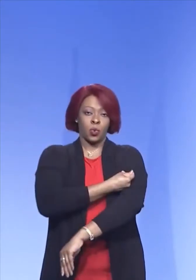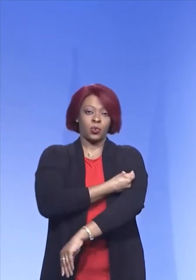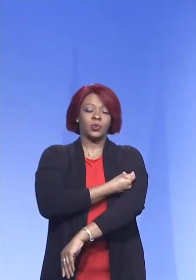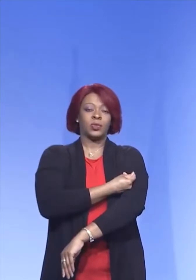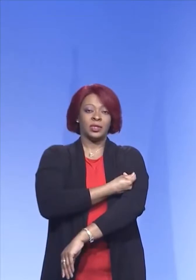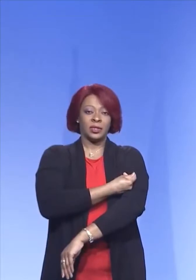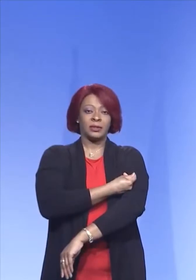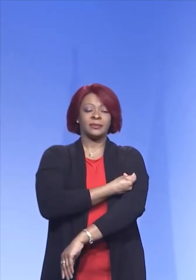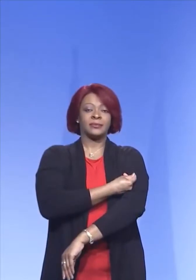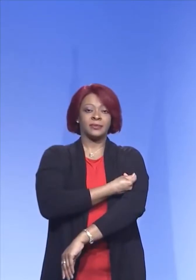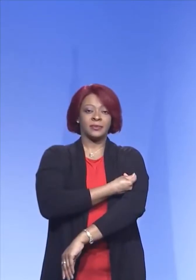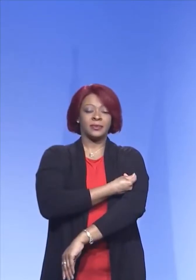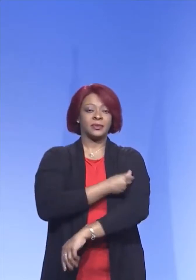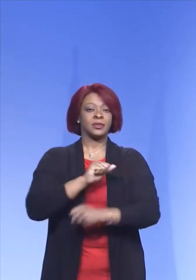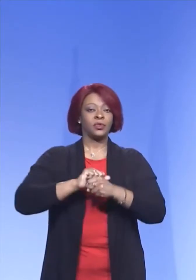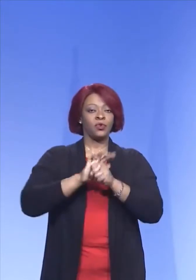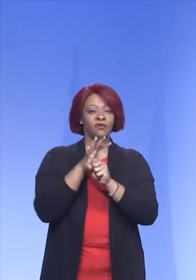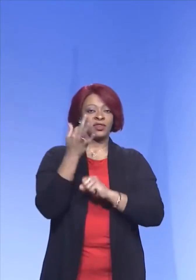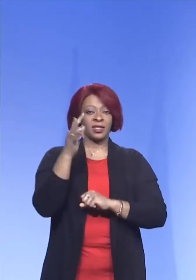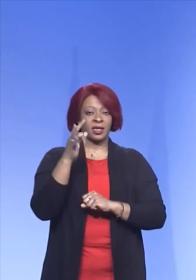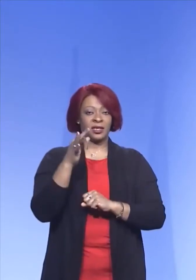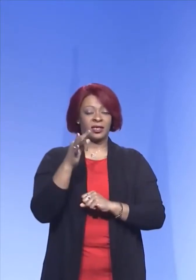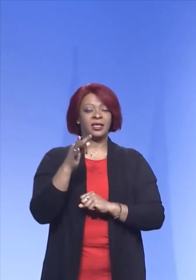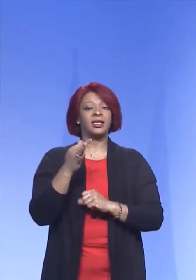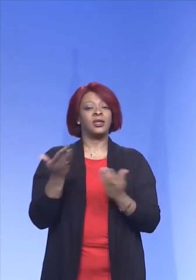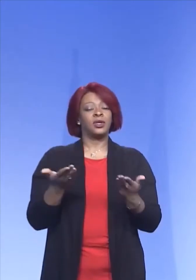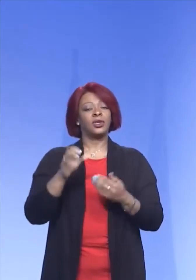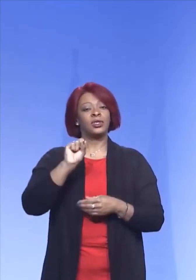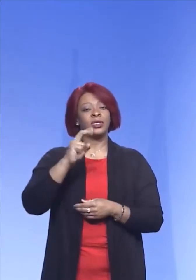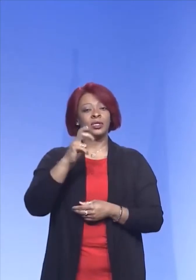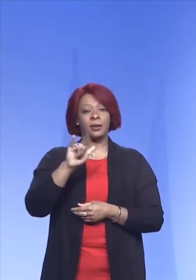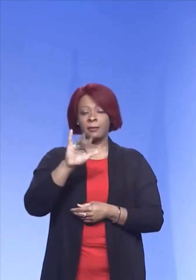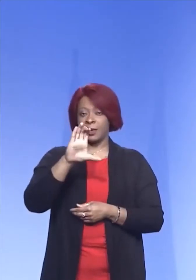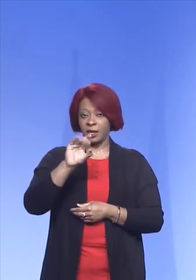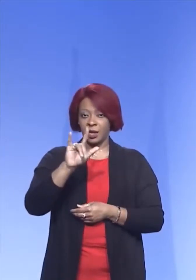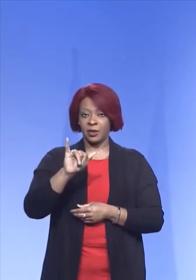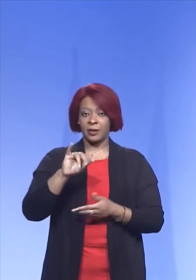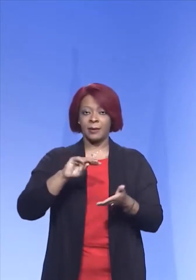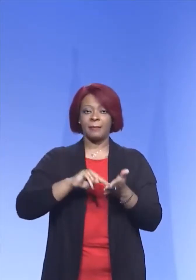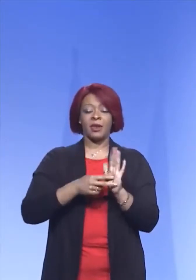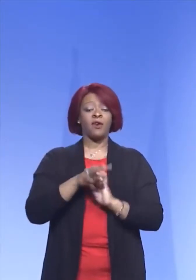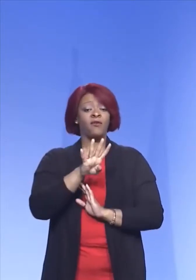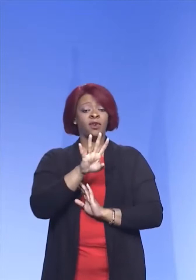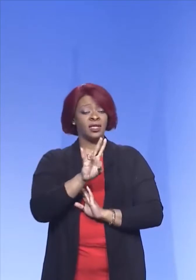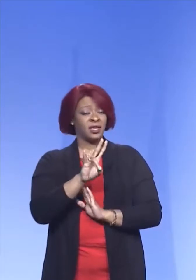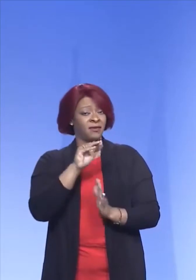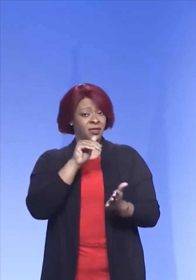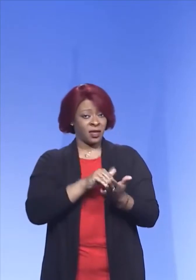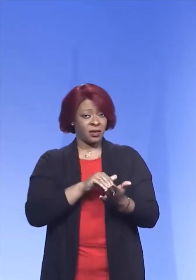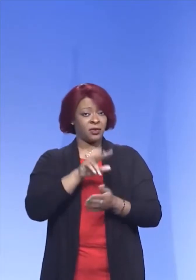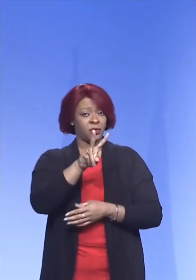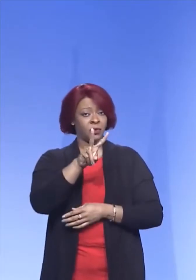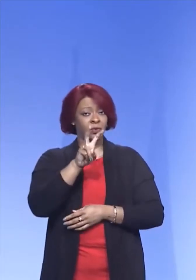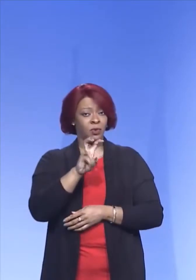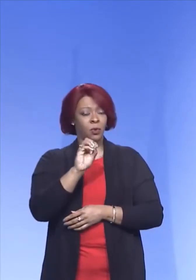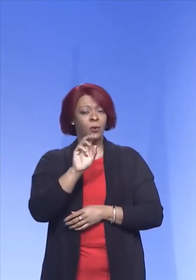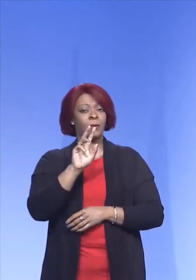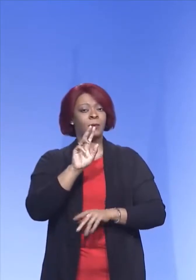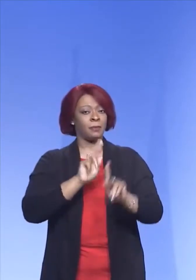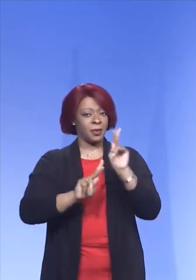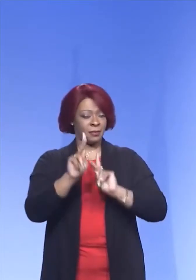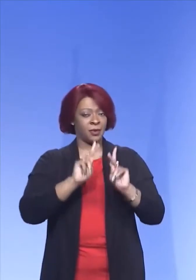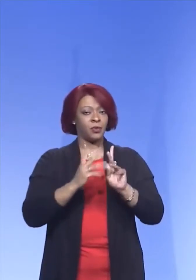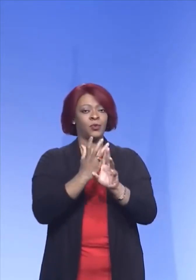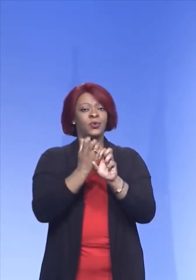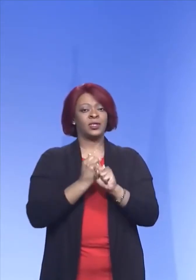COVID-19 vaccine in Shelby County, meaning 47,200 people had